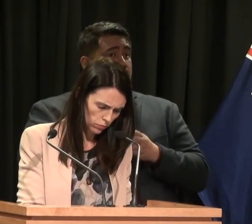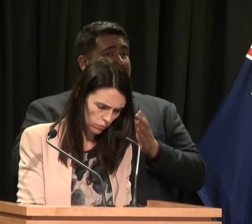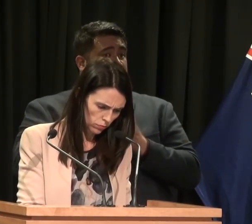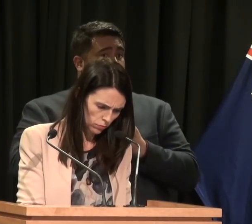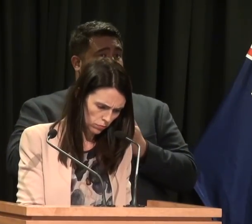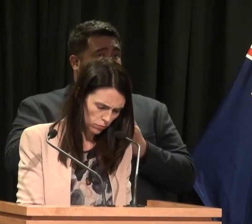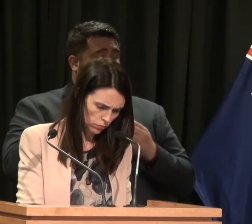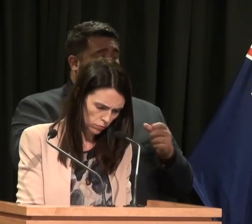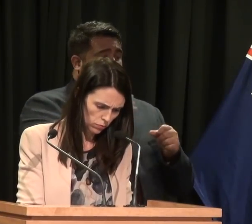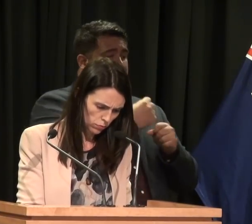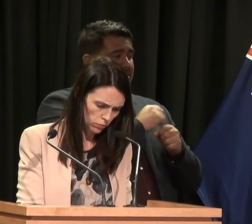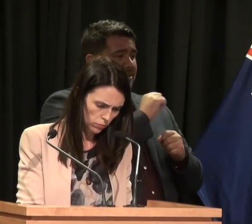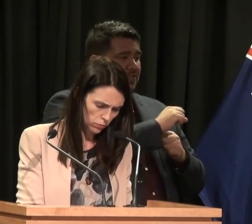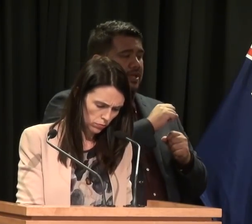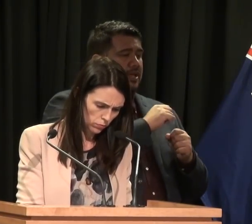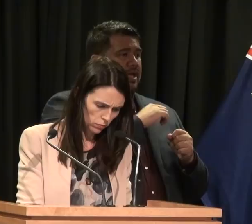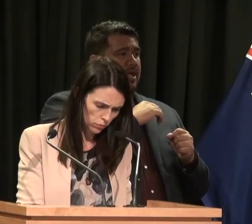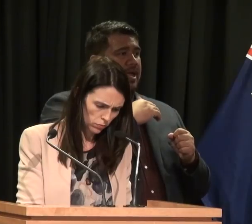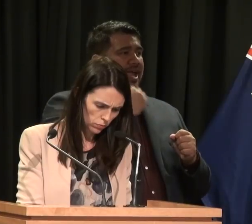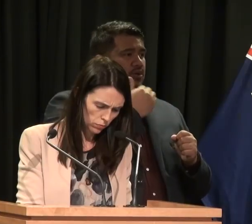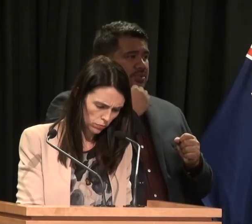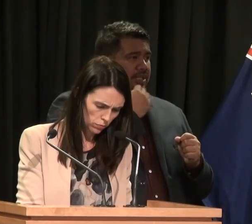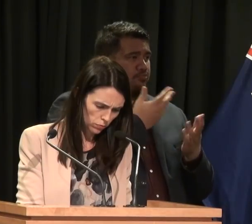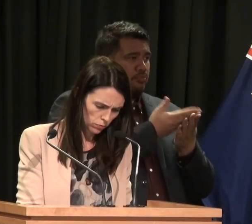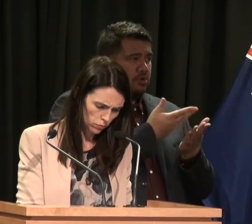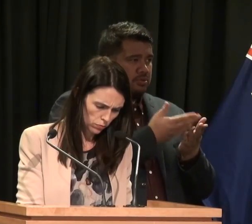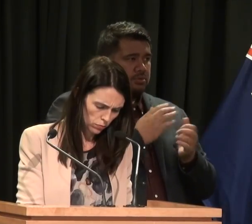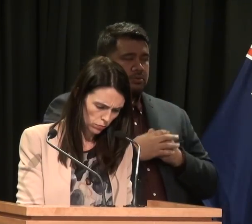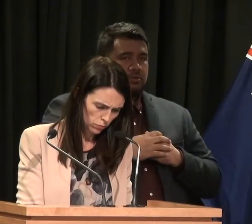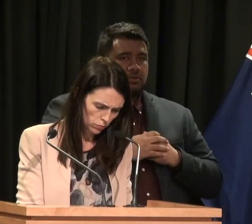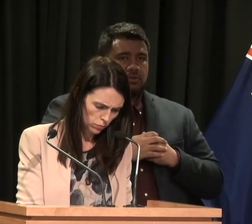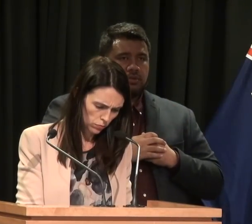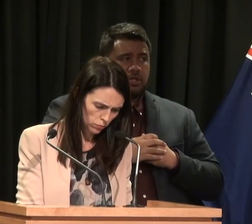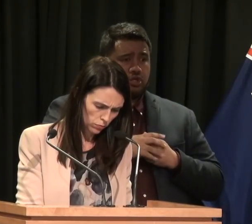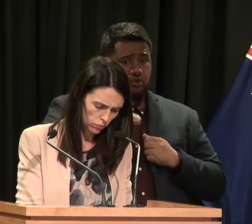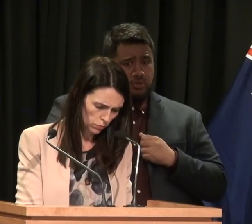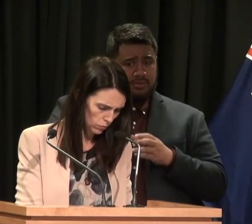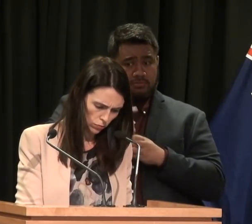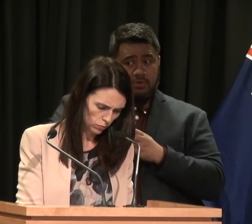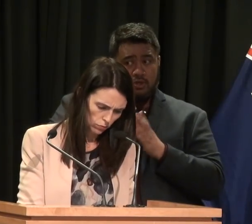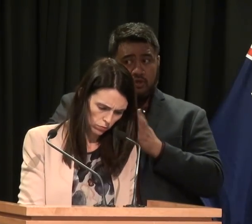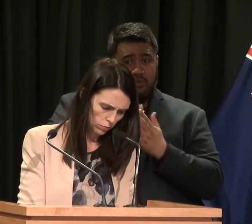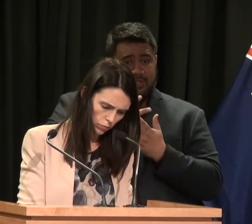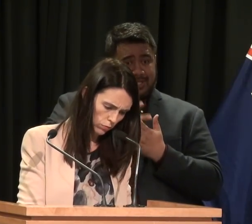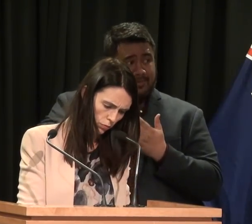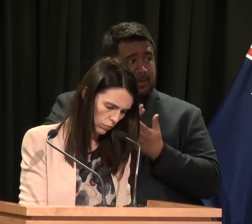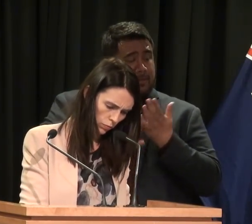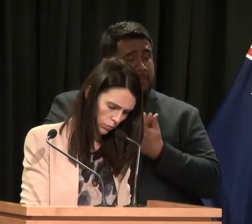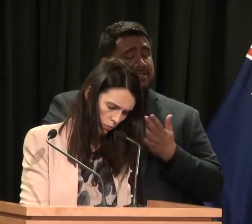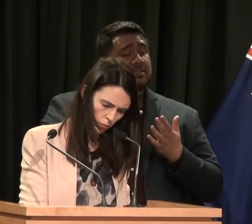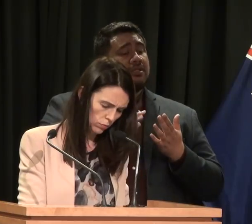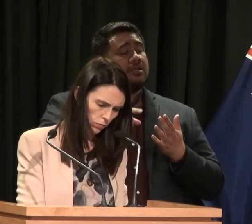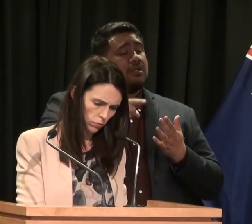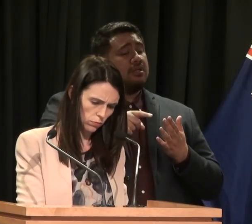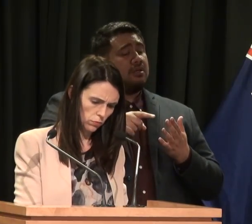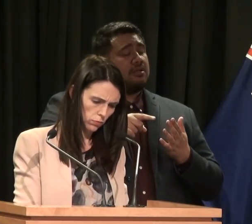capital adequacy proposals. Are you saying effectively that if there's a deposit insurance scheme that therefore the bank may not have to go as hard on the capital